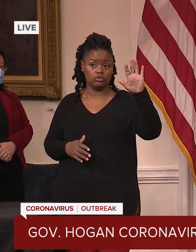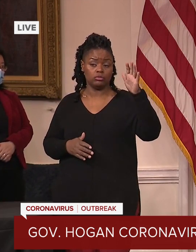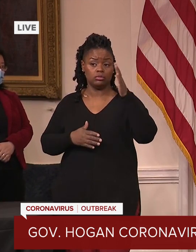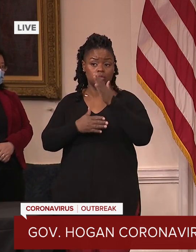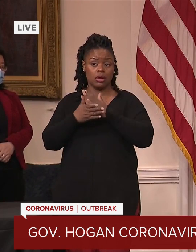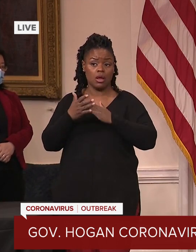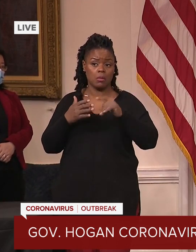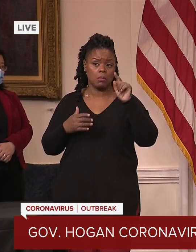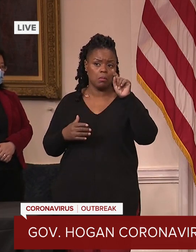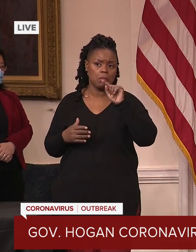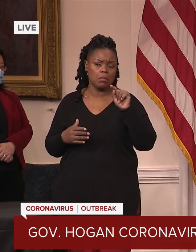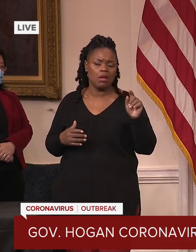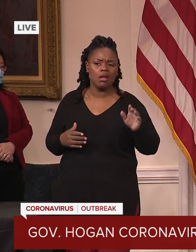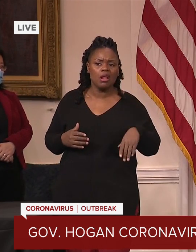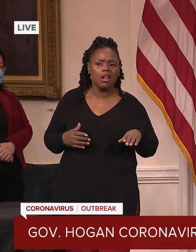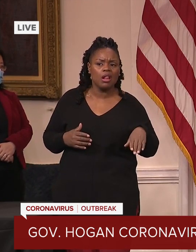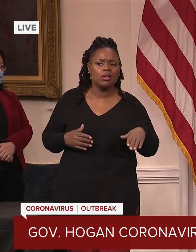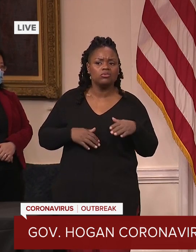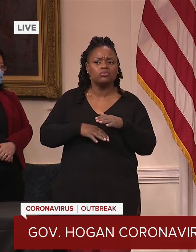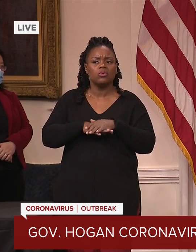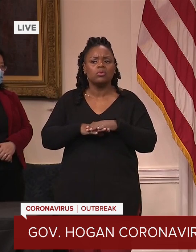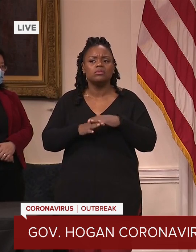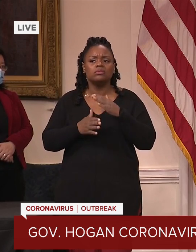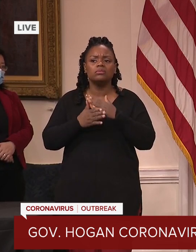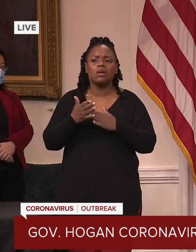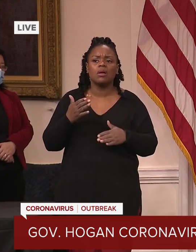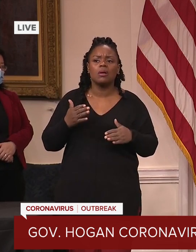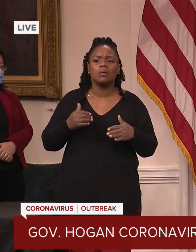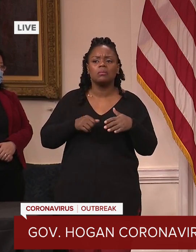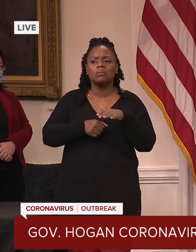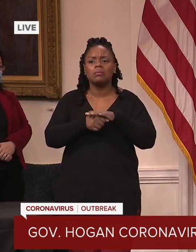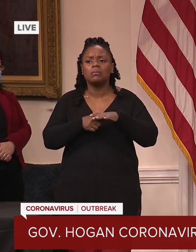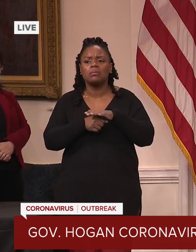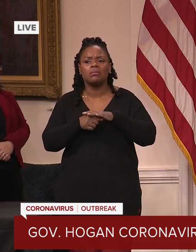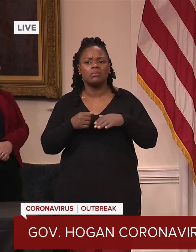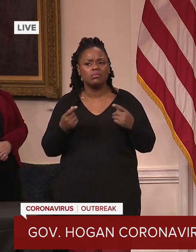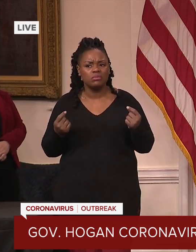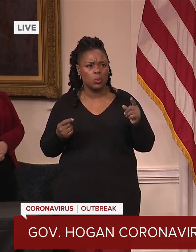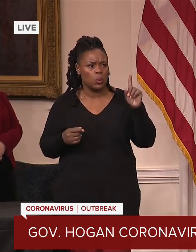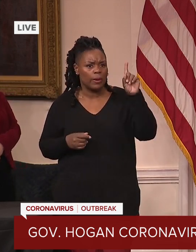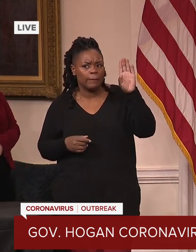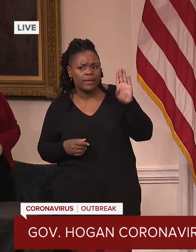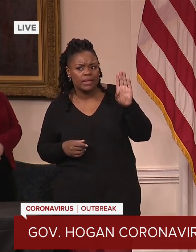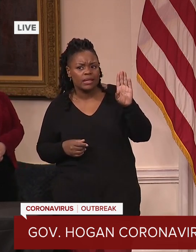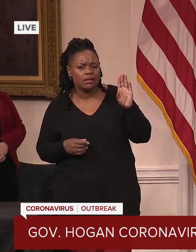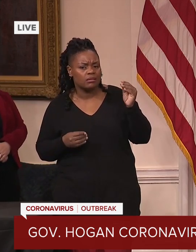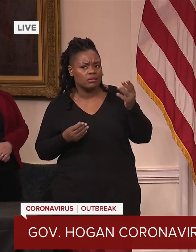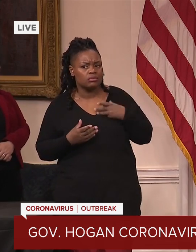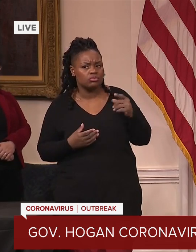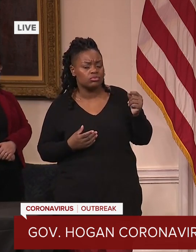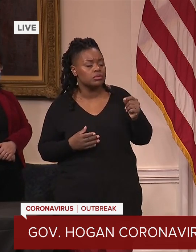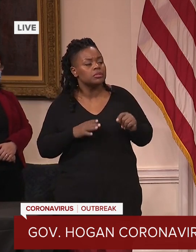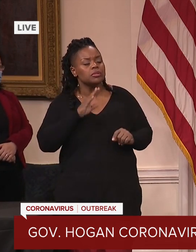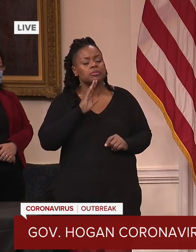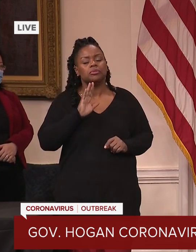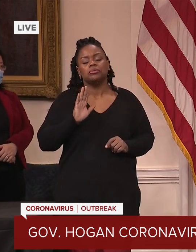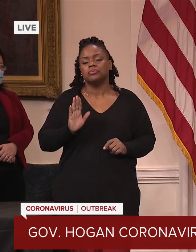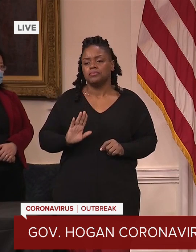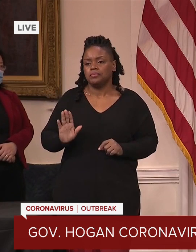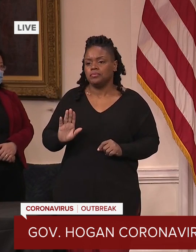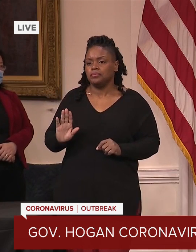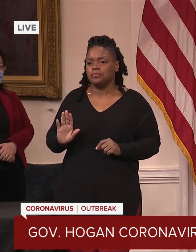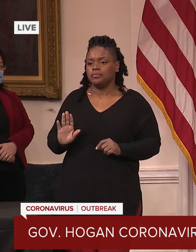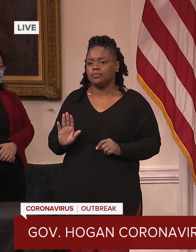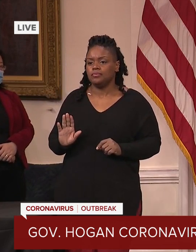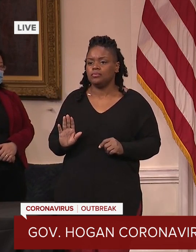they haven't been given the guidance for phase 1B. Yeah, that's absolutely not true. Everybody's been given the same guidance. They've been working